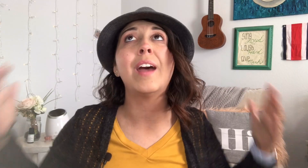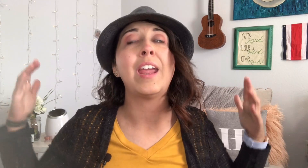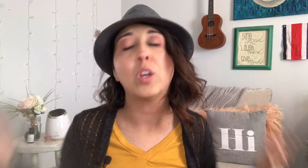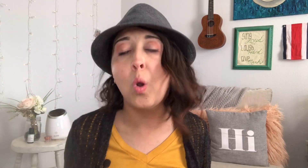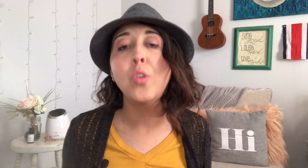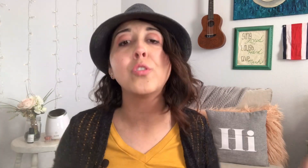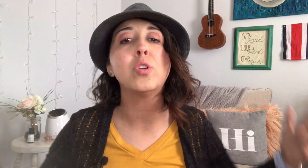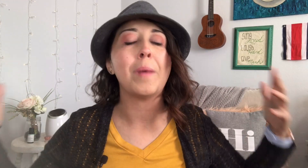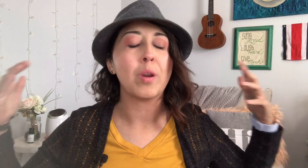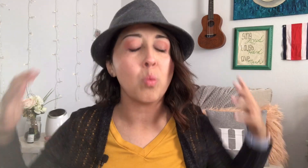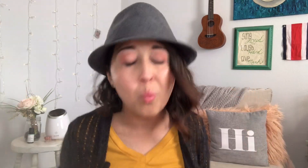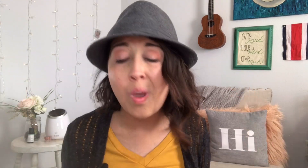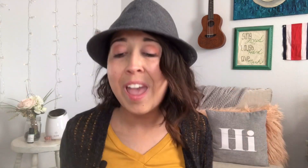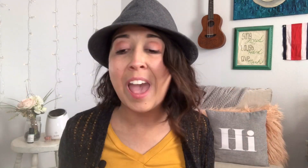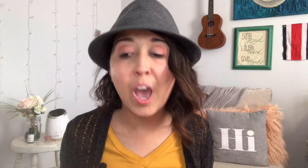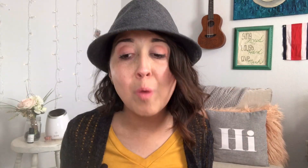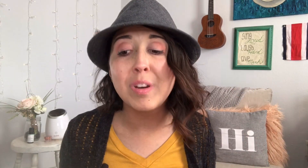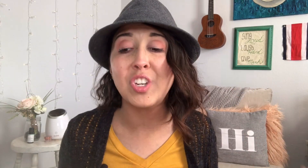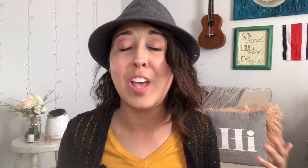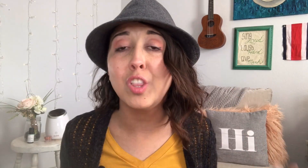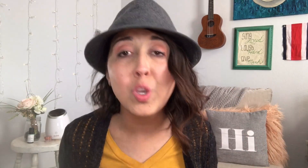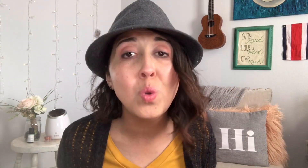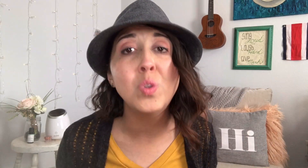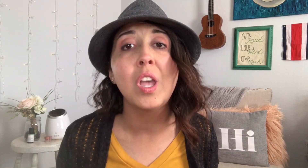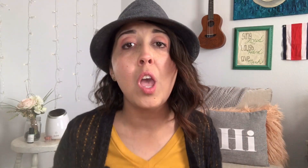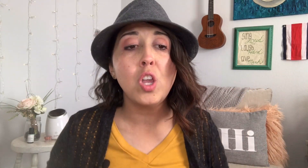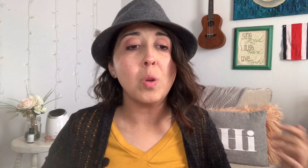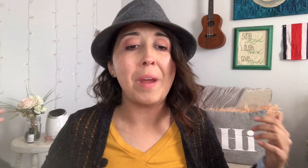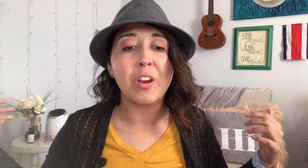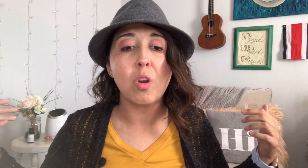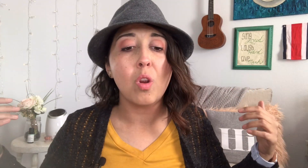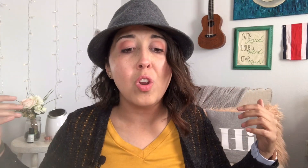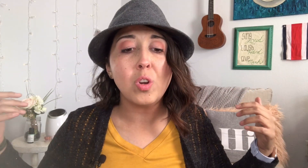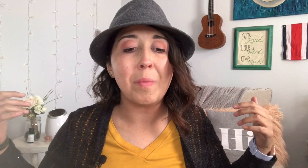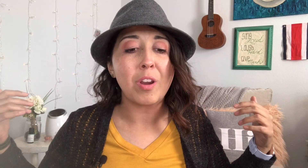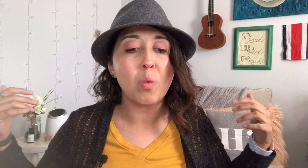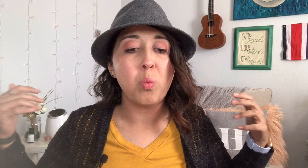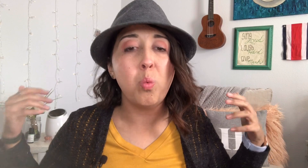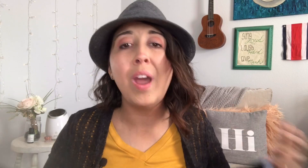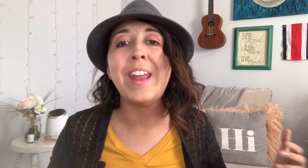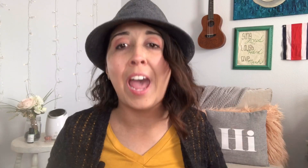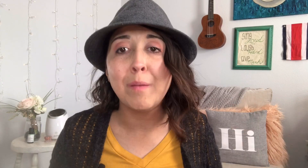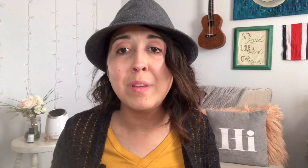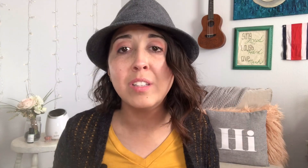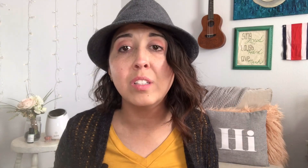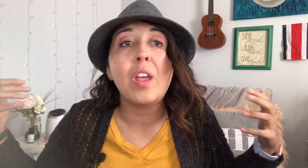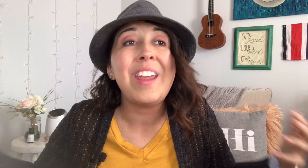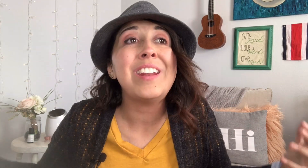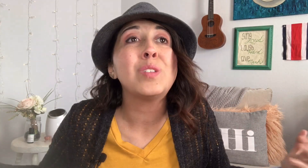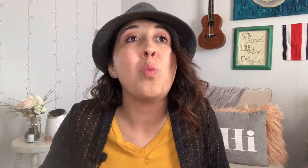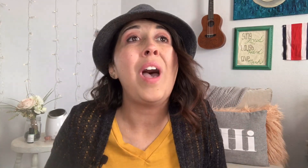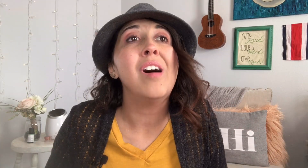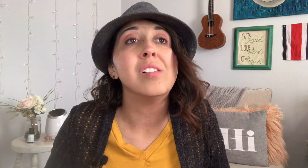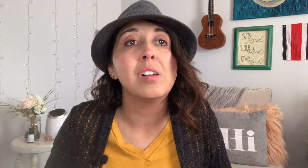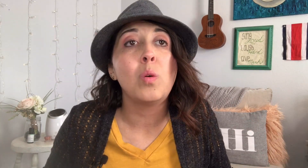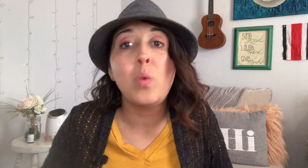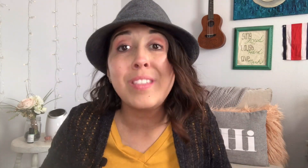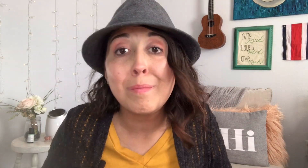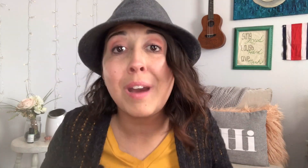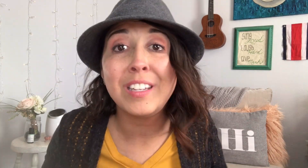I go through no matter how much I lose no matter no matter what happens it is well with my